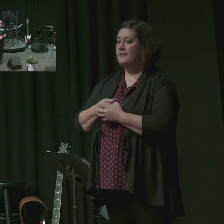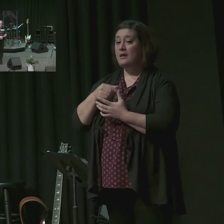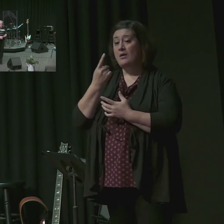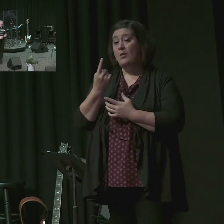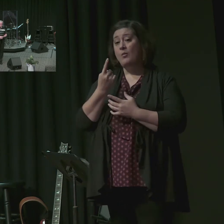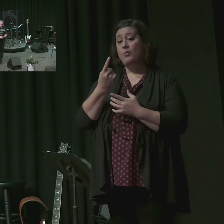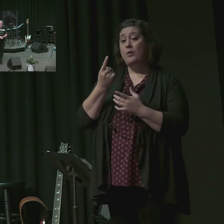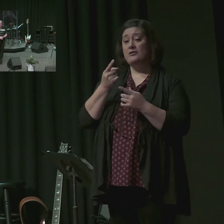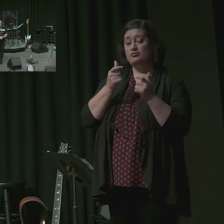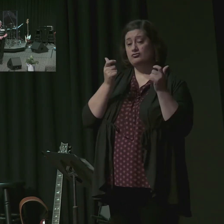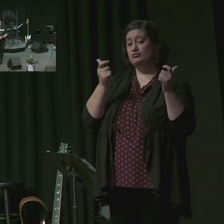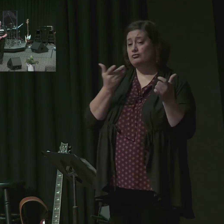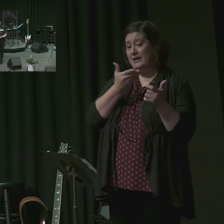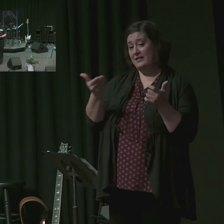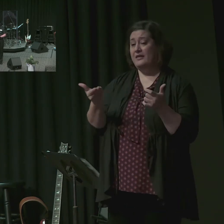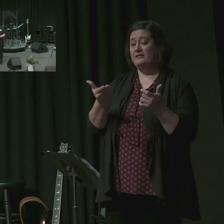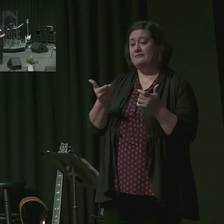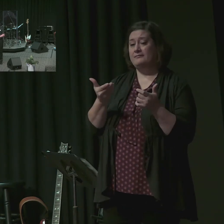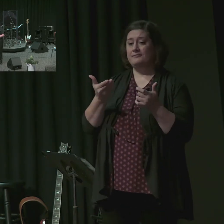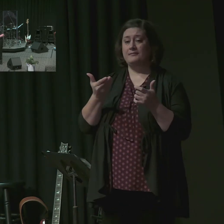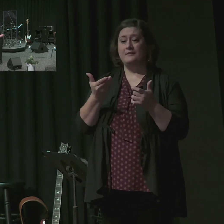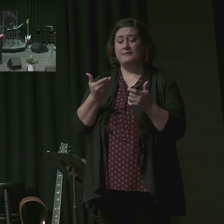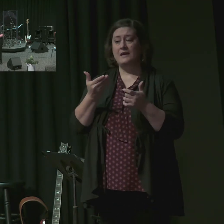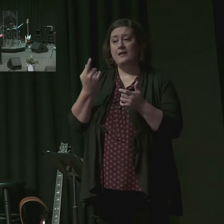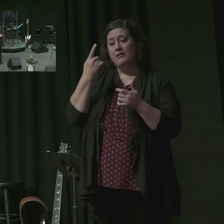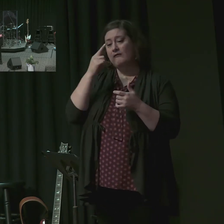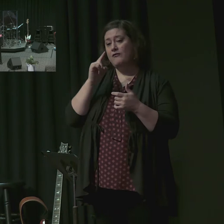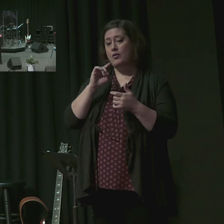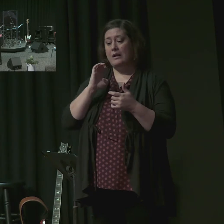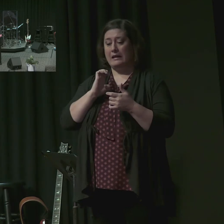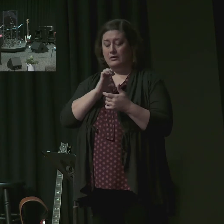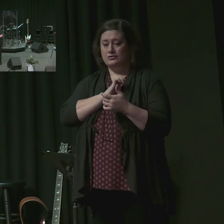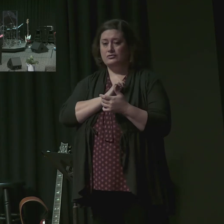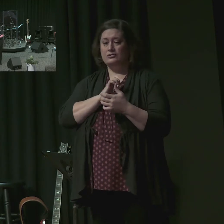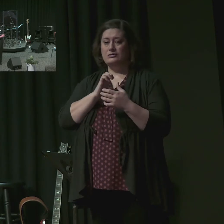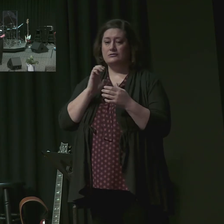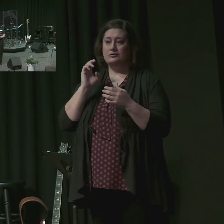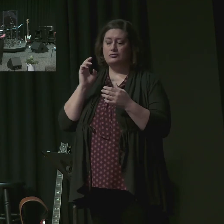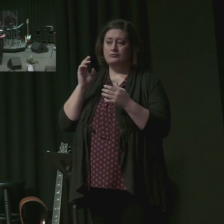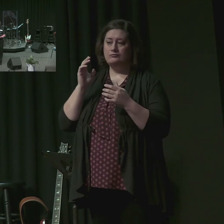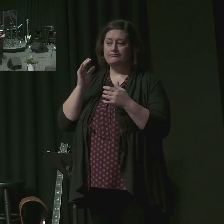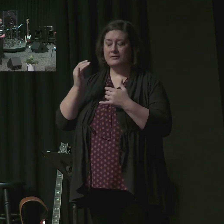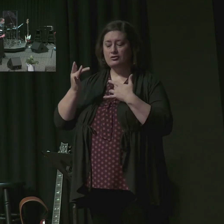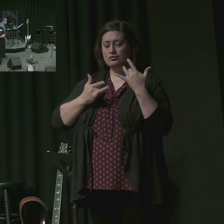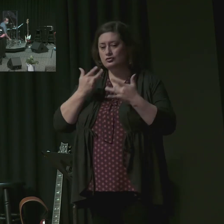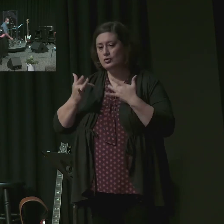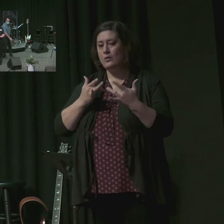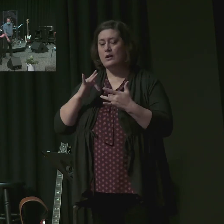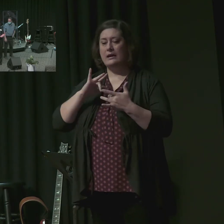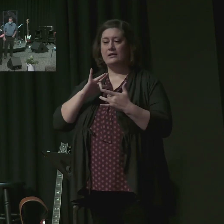to shepherd God's people, and to minister and serve in the Word. And